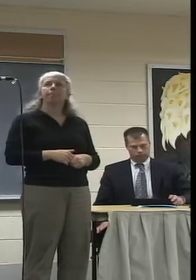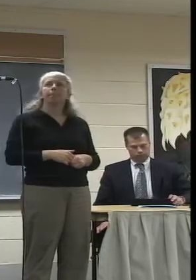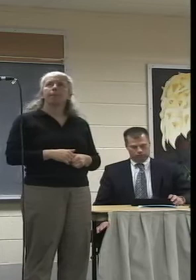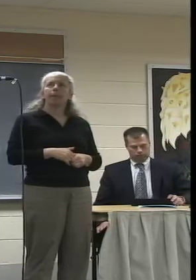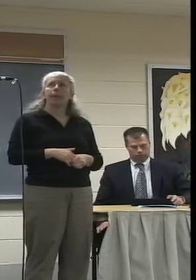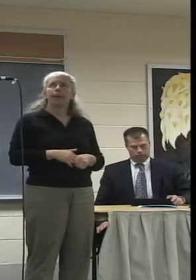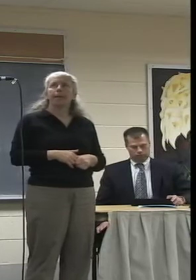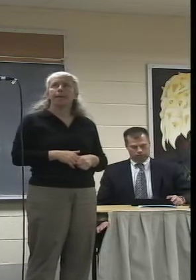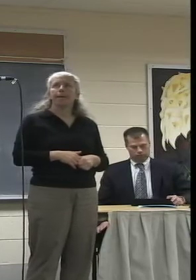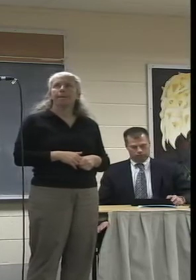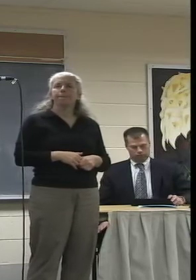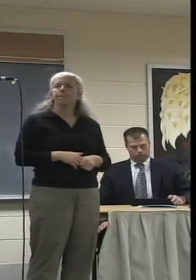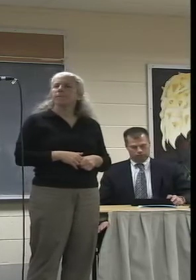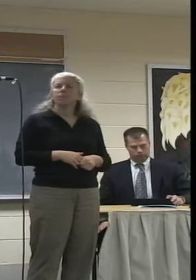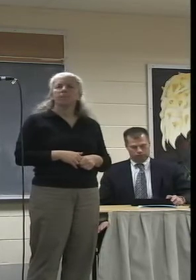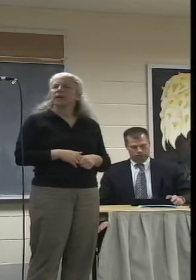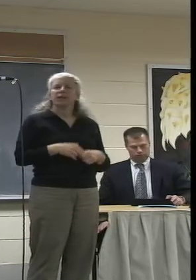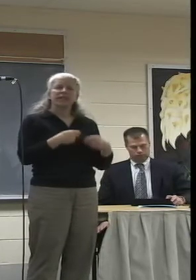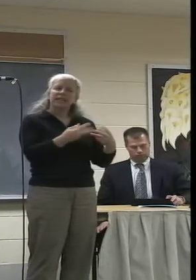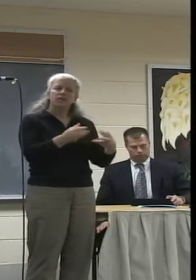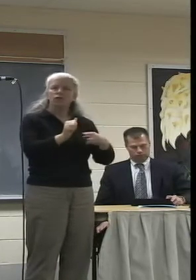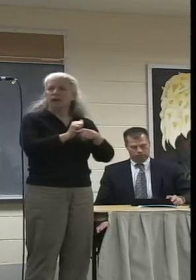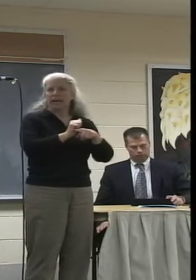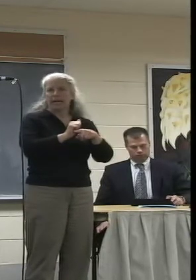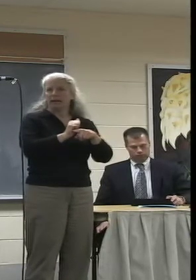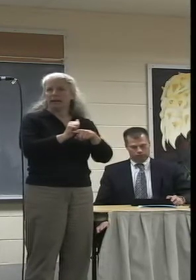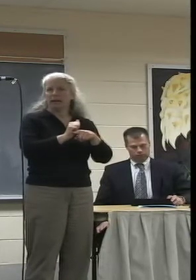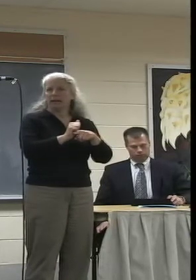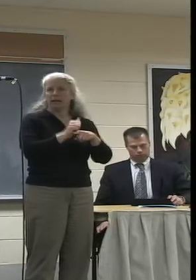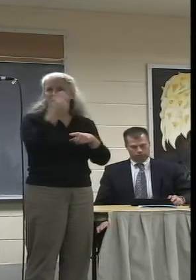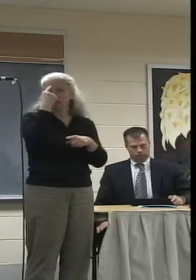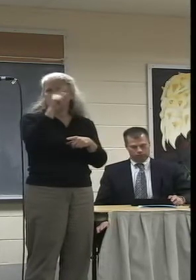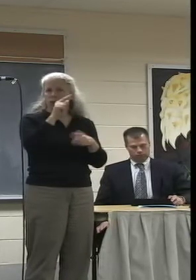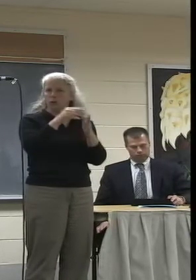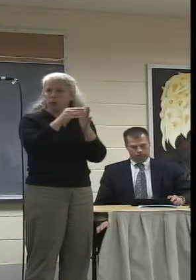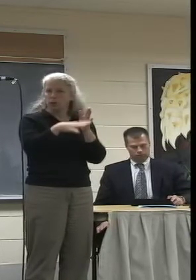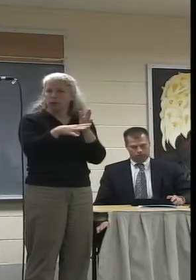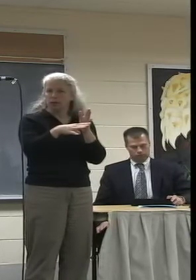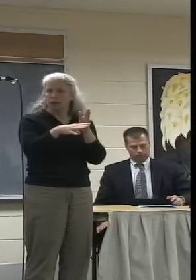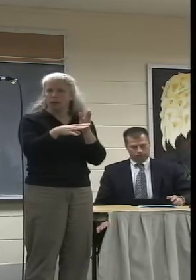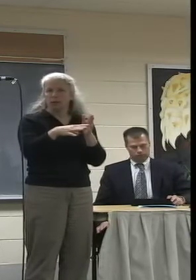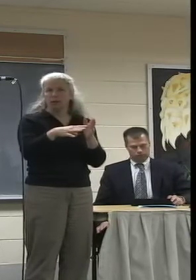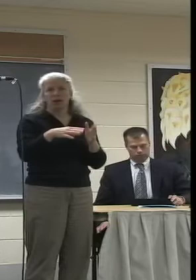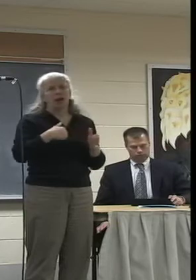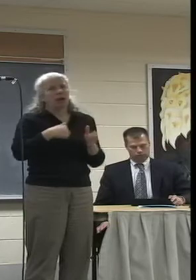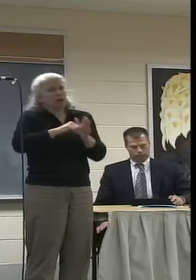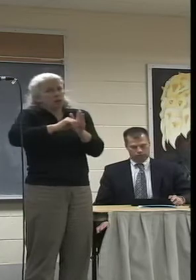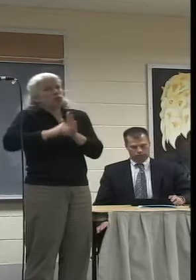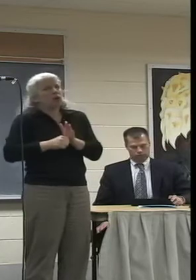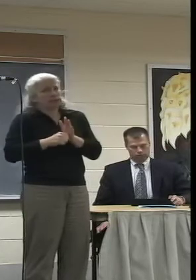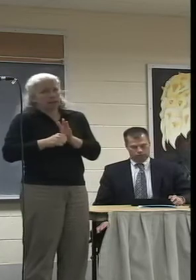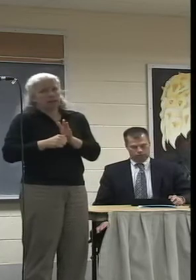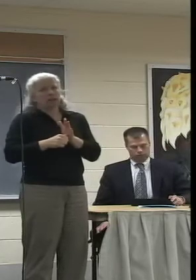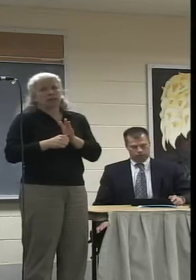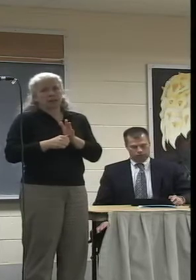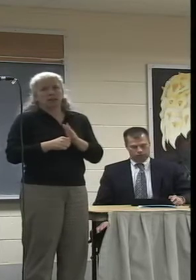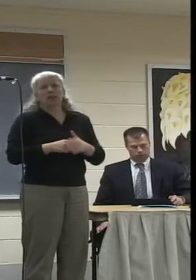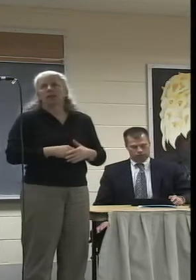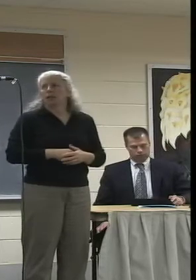kind of training that NCTV can offer is extremely impressive. I mean,